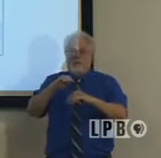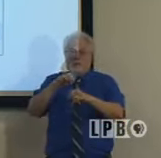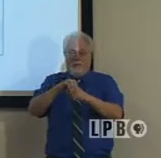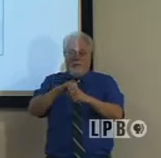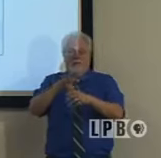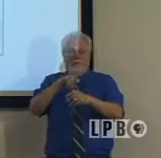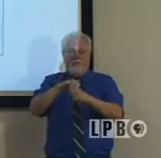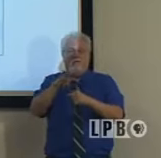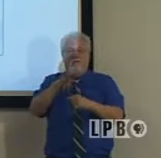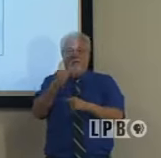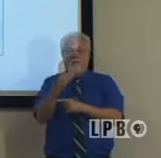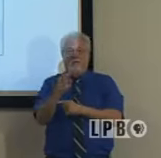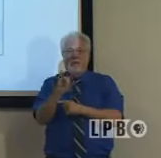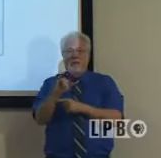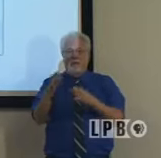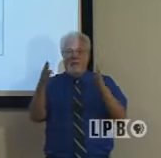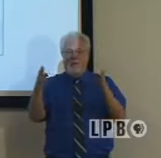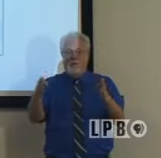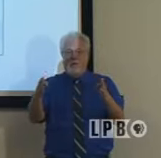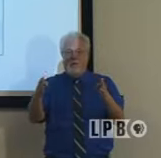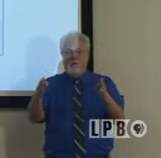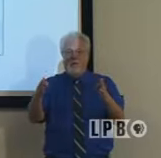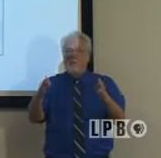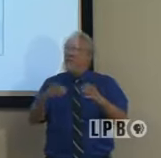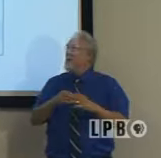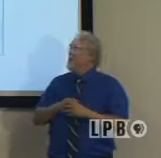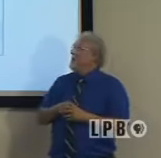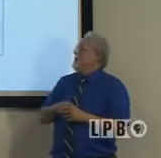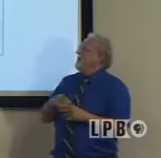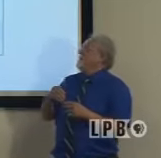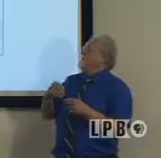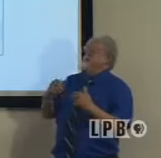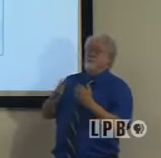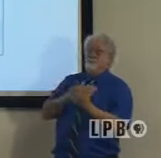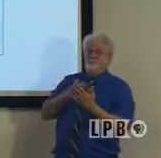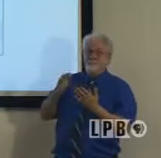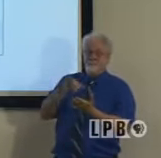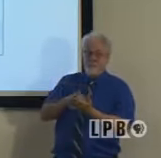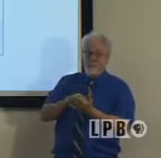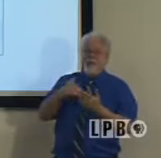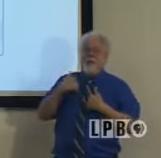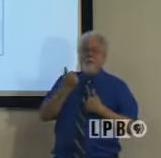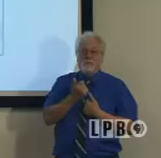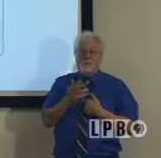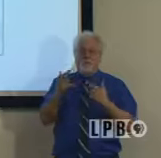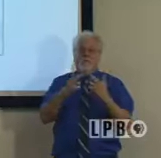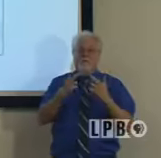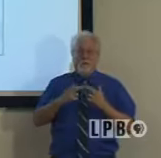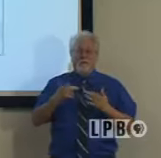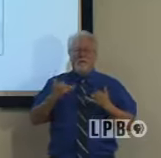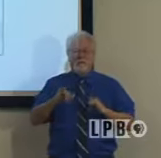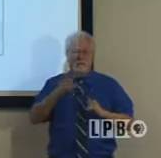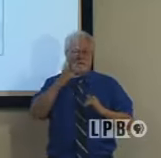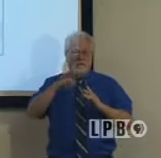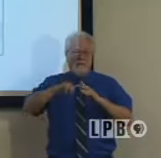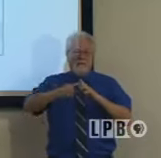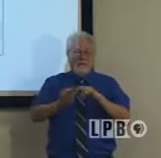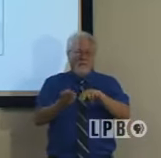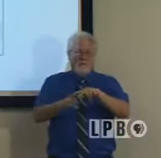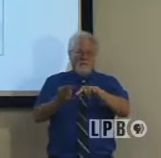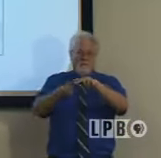So it's the most recent trend, but it's not meeting a 14-day mark. Despite that, you see we have several regions where we're starting to see an increase again.